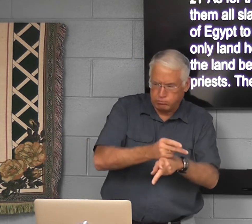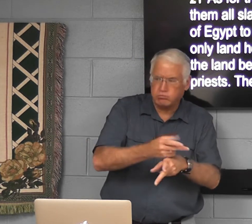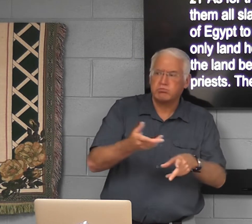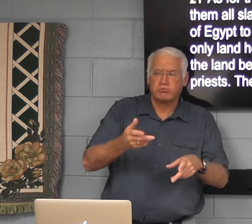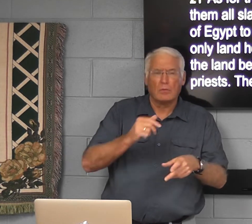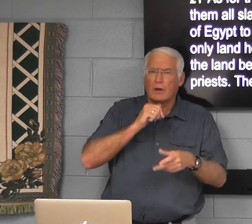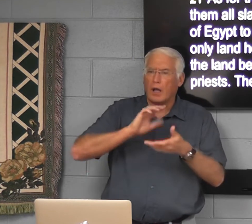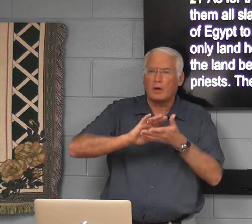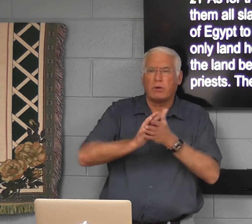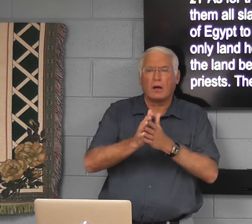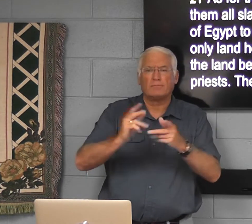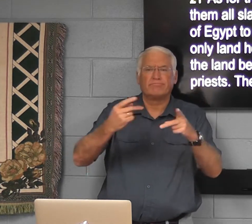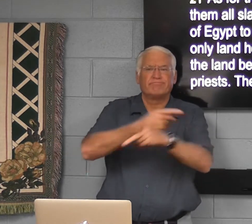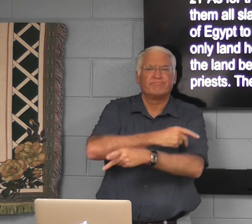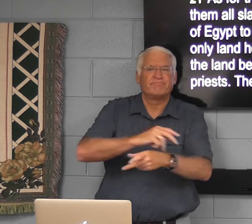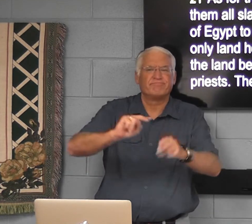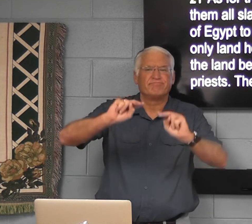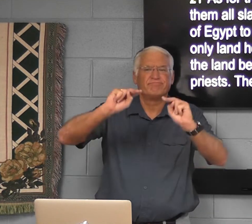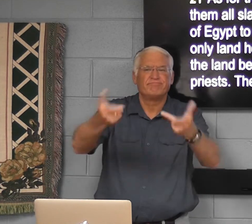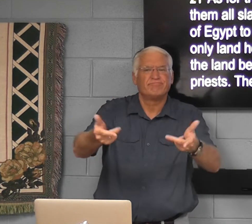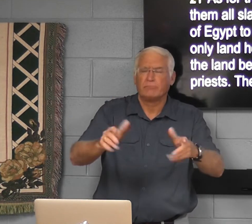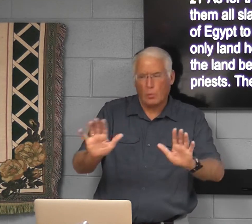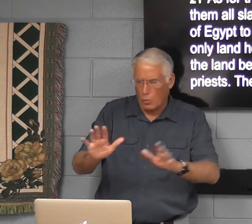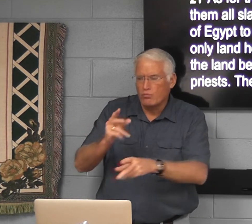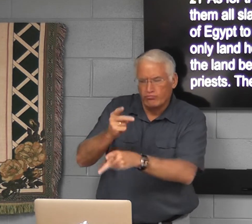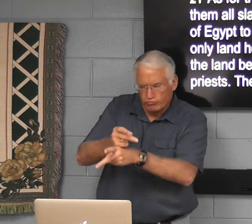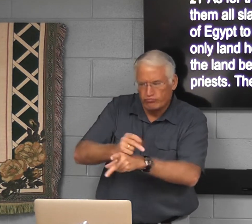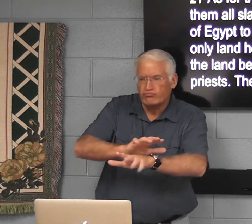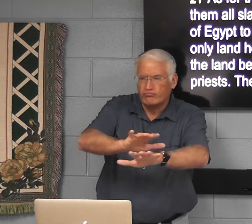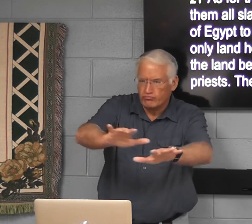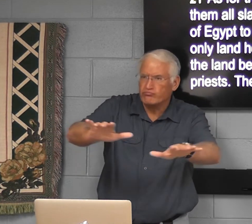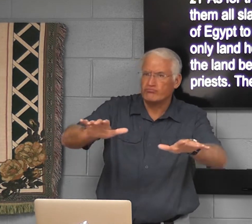was safe. It would become worse and desolate.